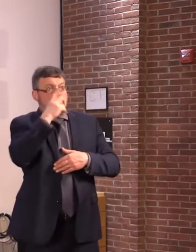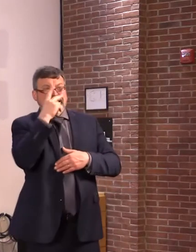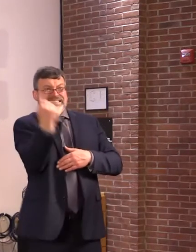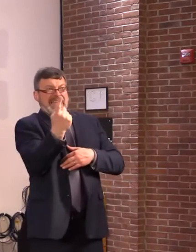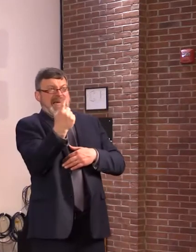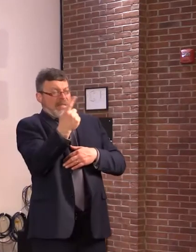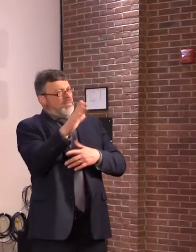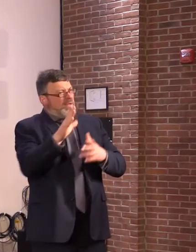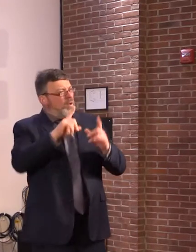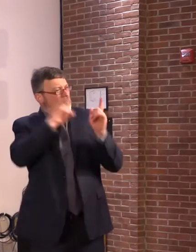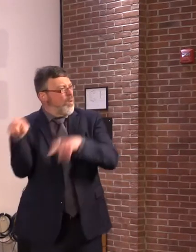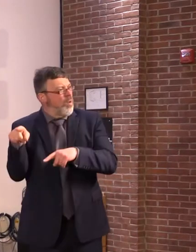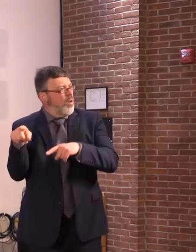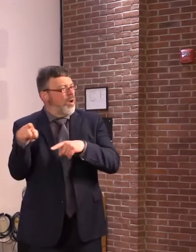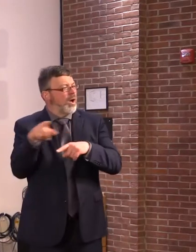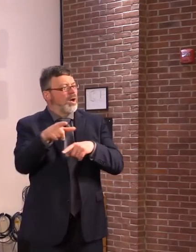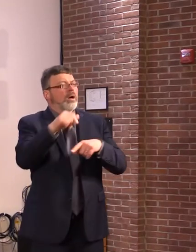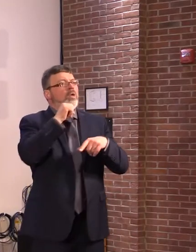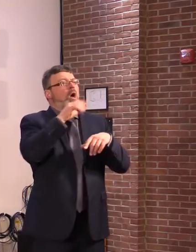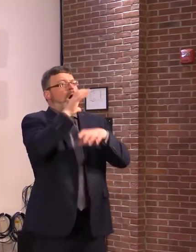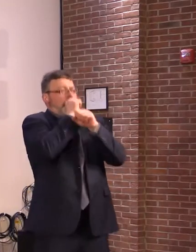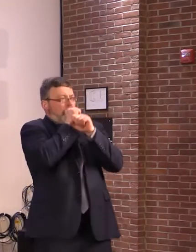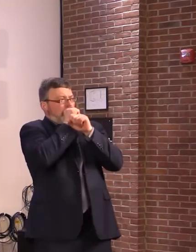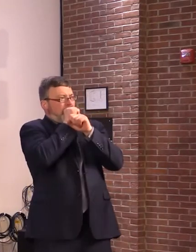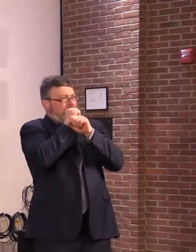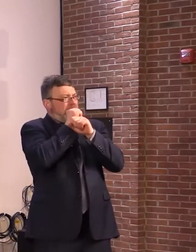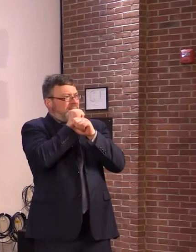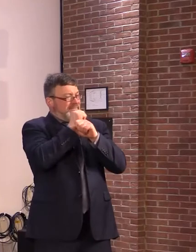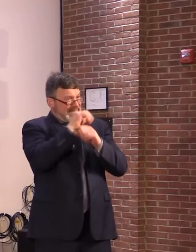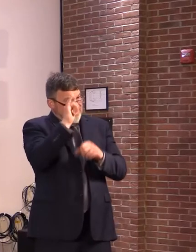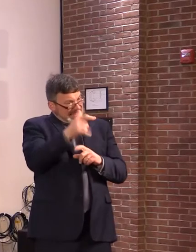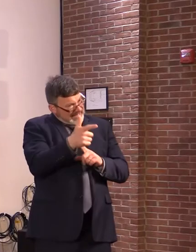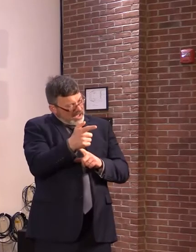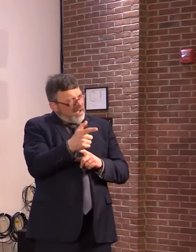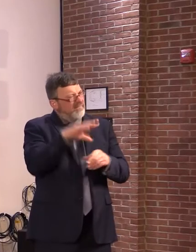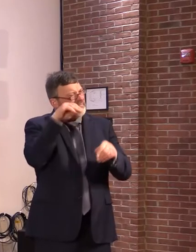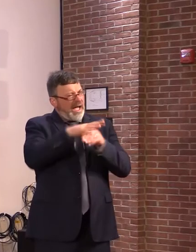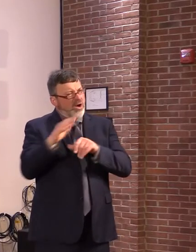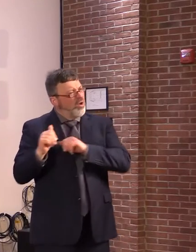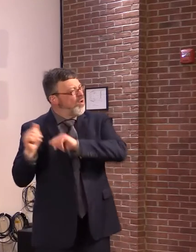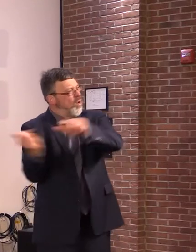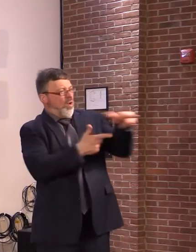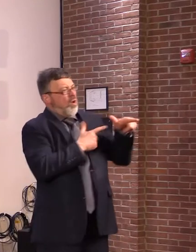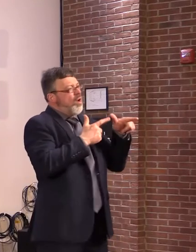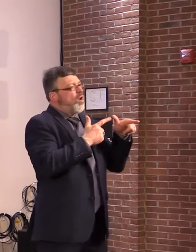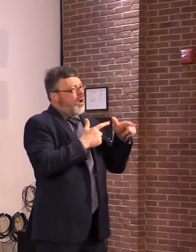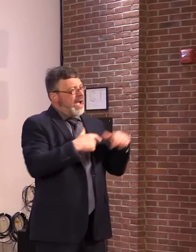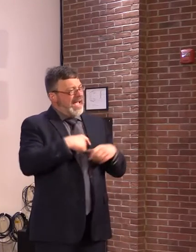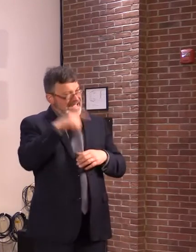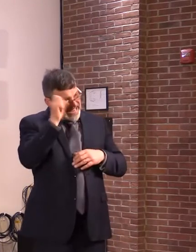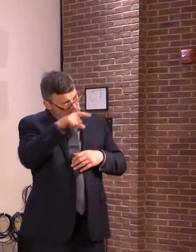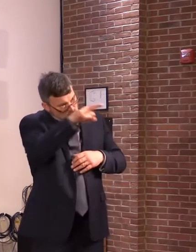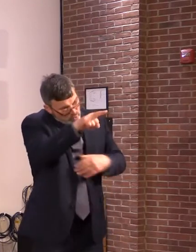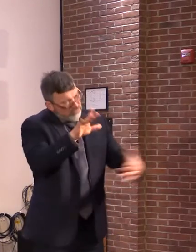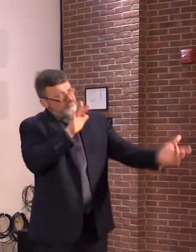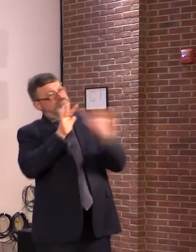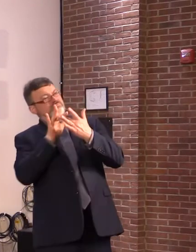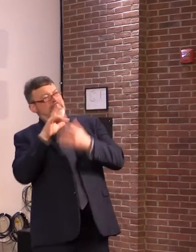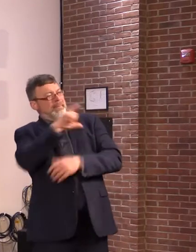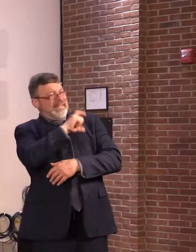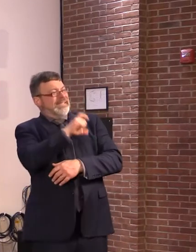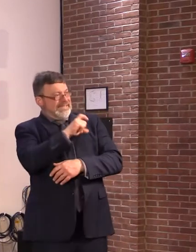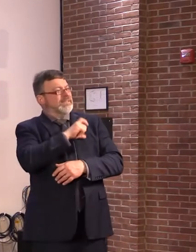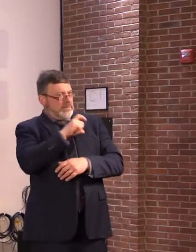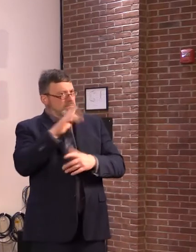level of gun violence or problems in the community, please engage your community leaders, law enforcement, and others to try